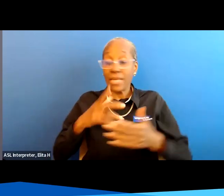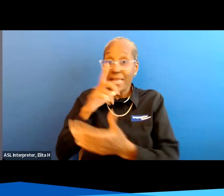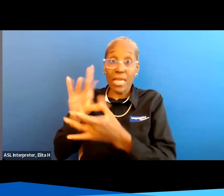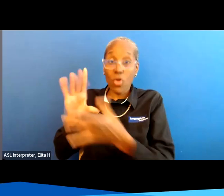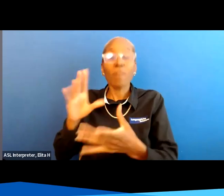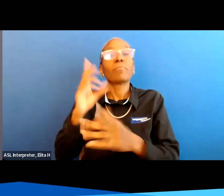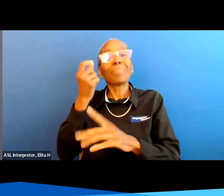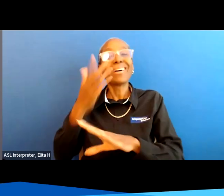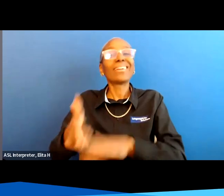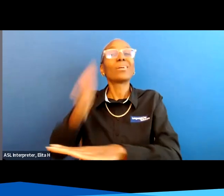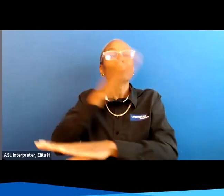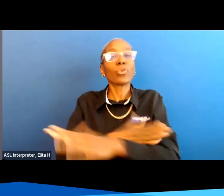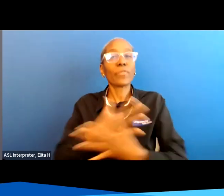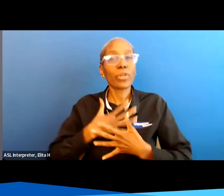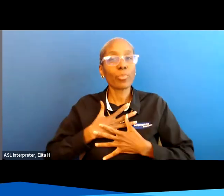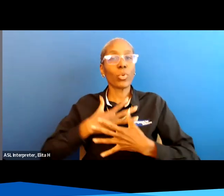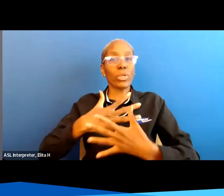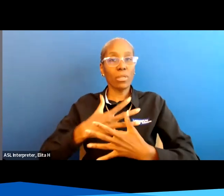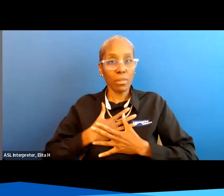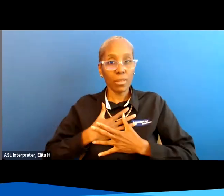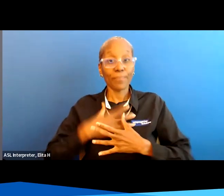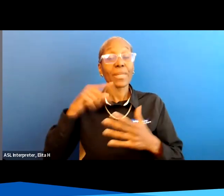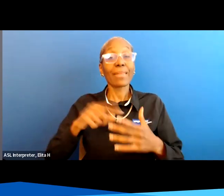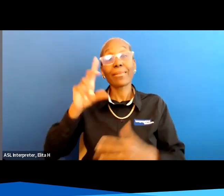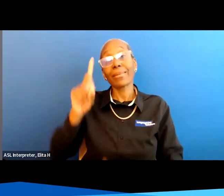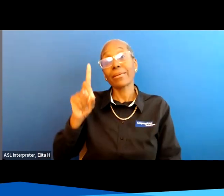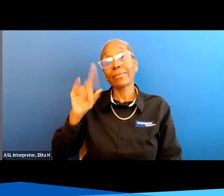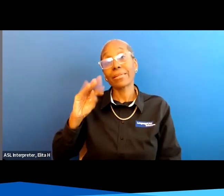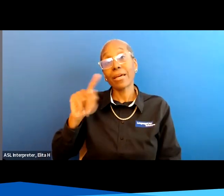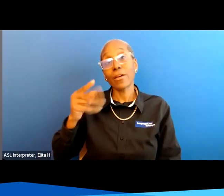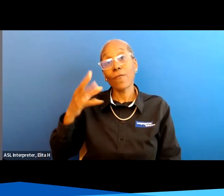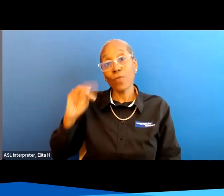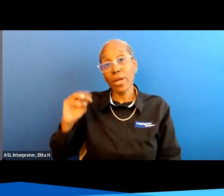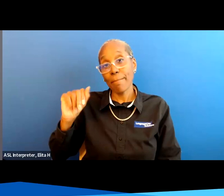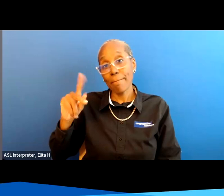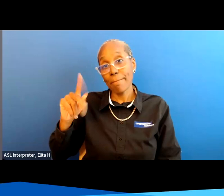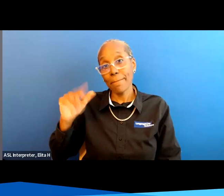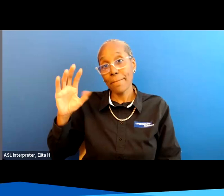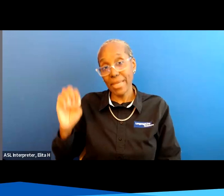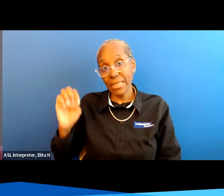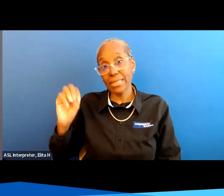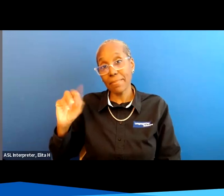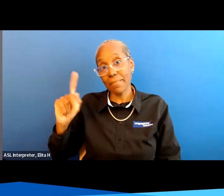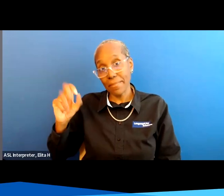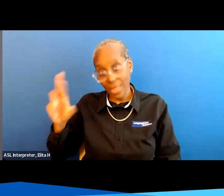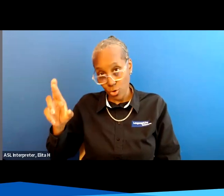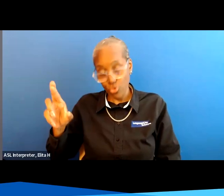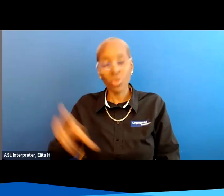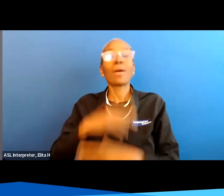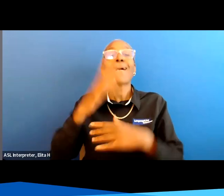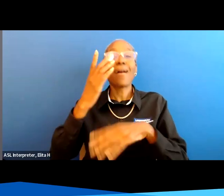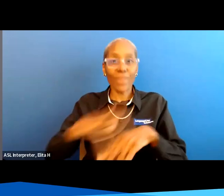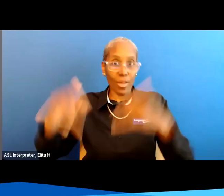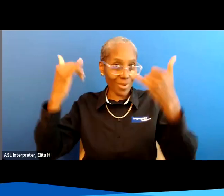improve their breathing condition now this diaphragmatic pacer is available now it's anybody